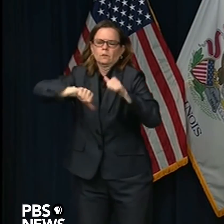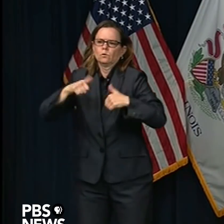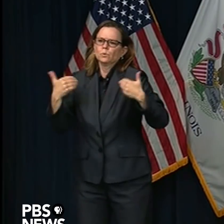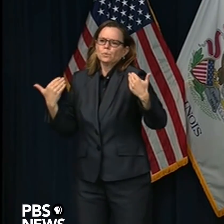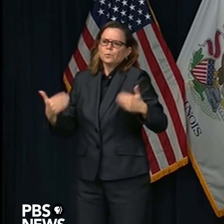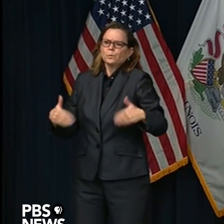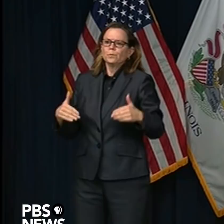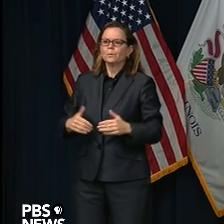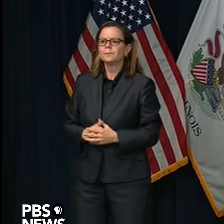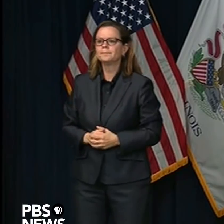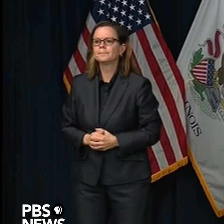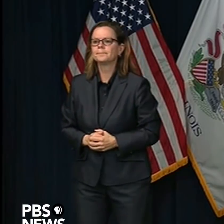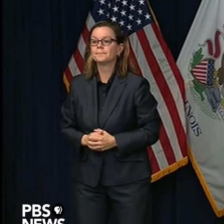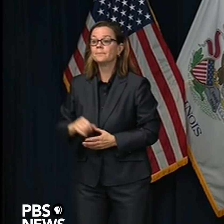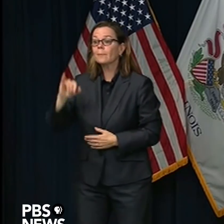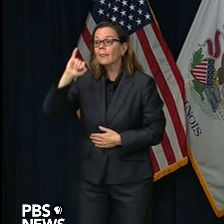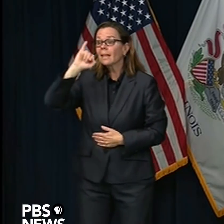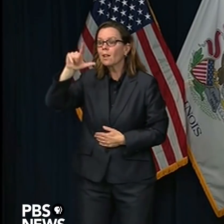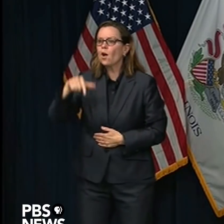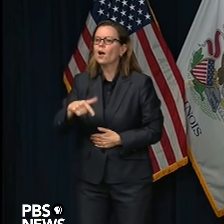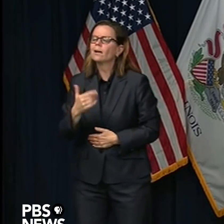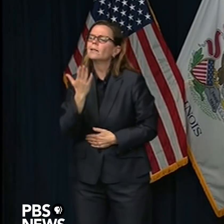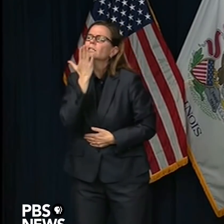generous people in the entire nation.